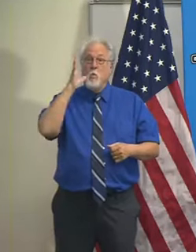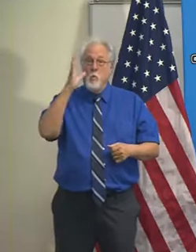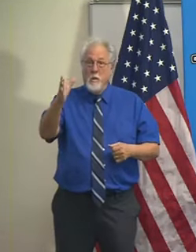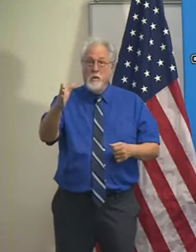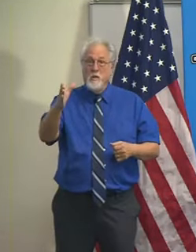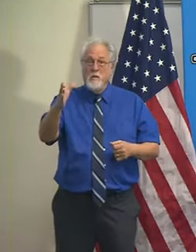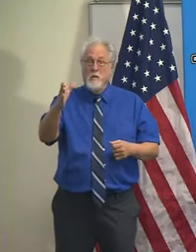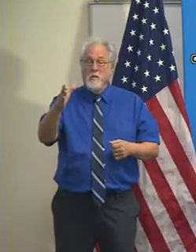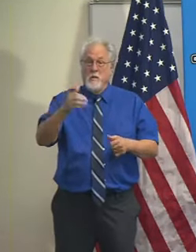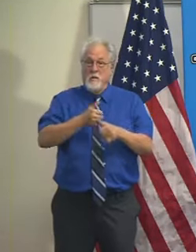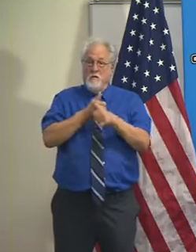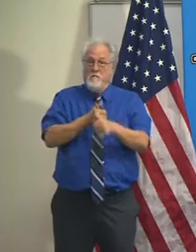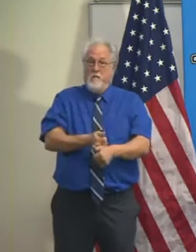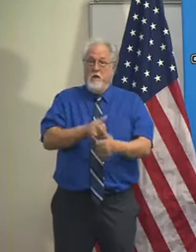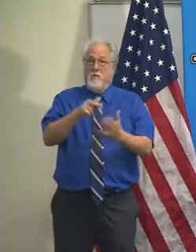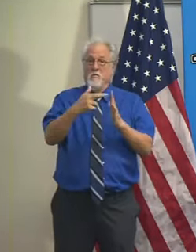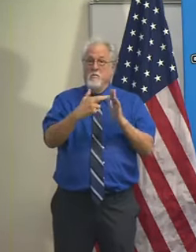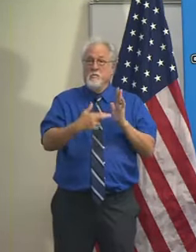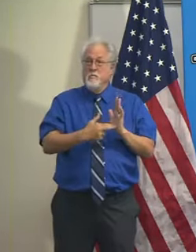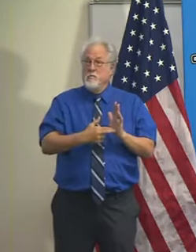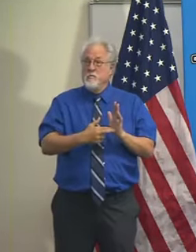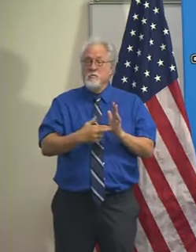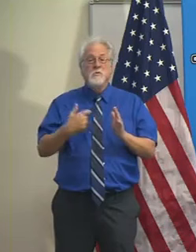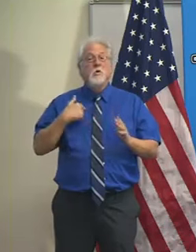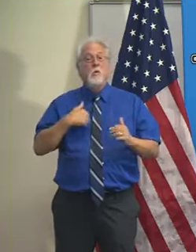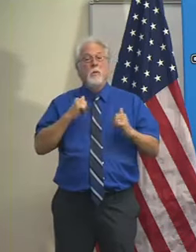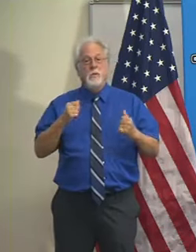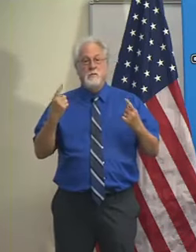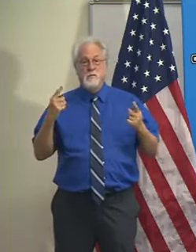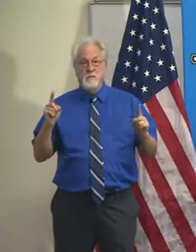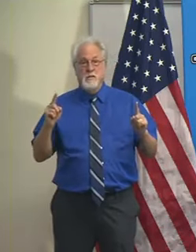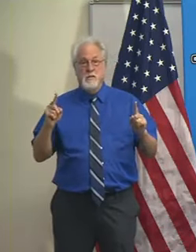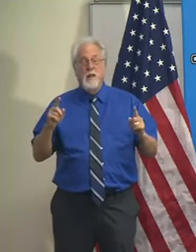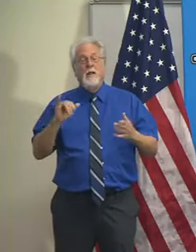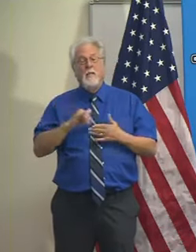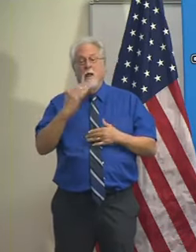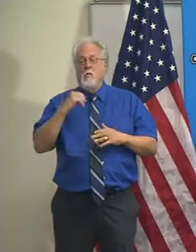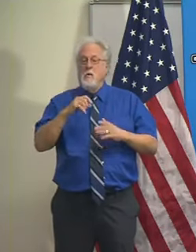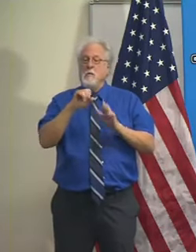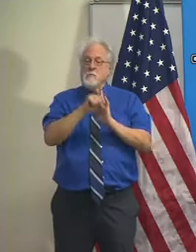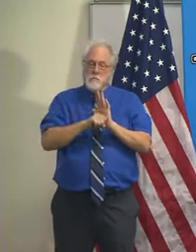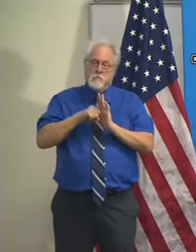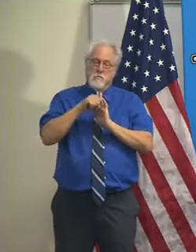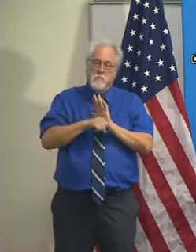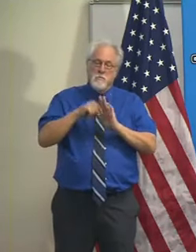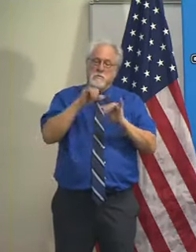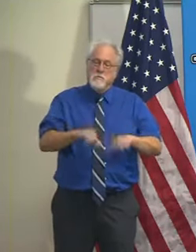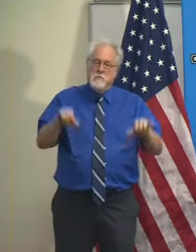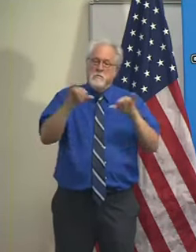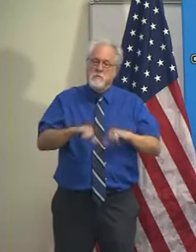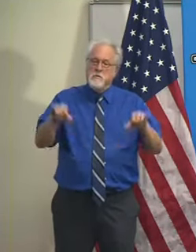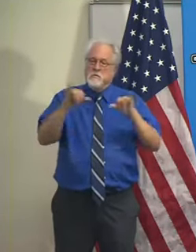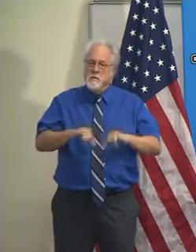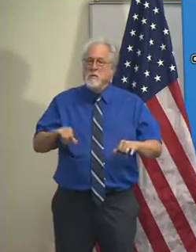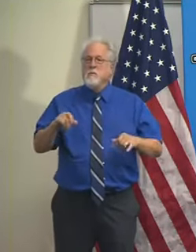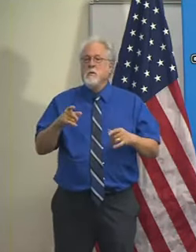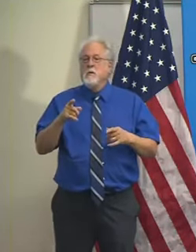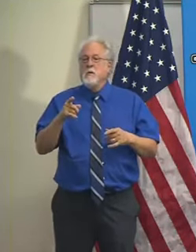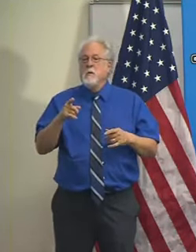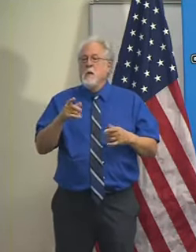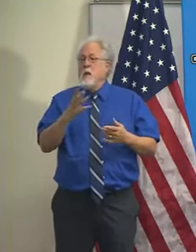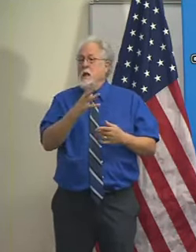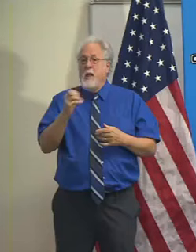adhere to these mitigation measures that we can be successful. And that's why we keep saying the same thing over and over.